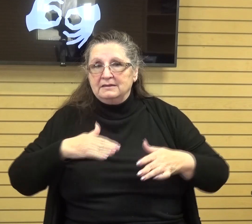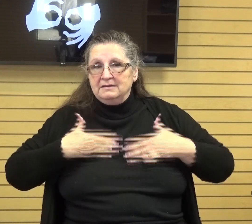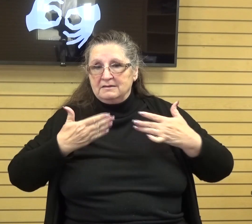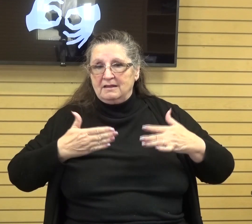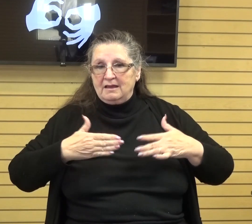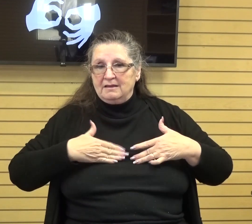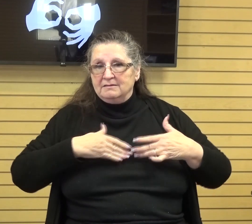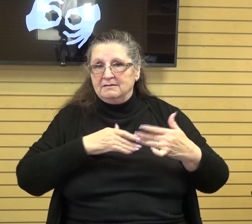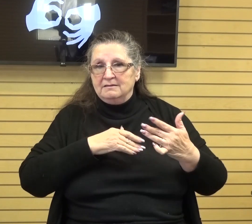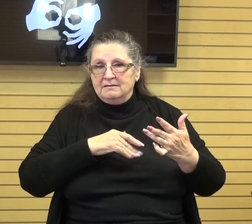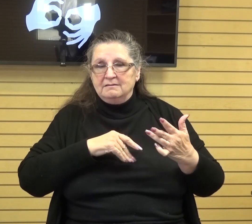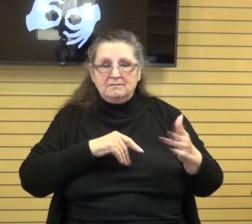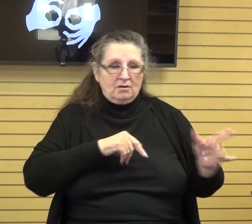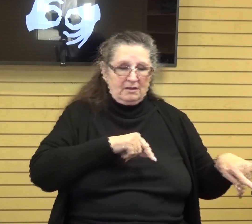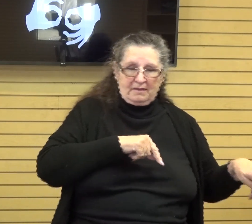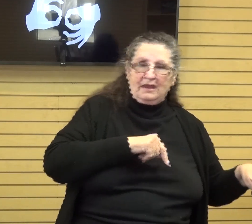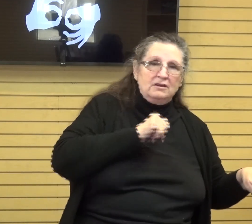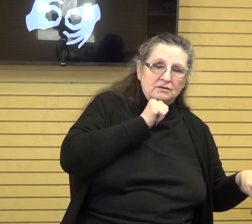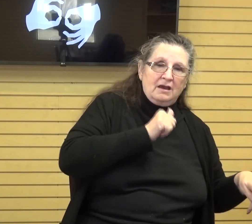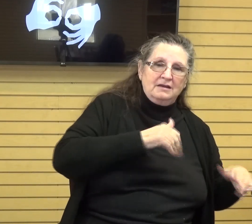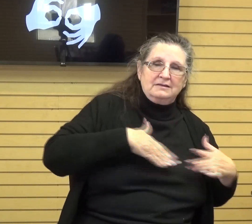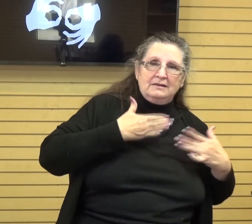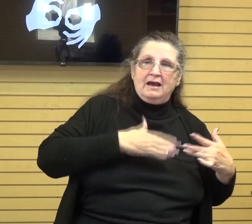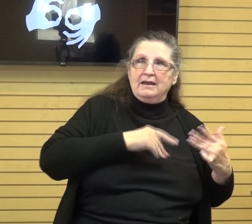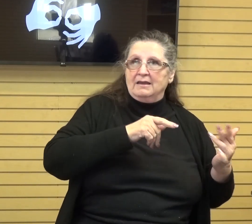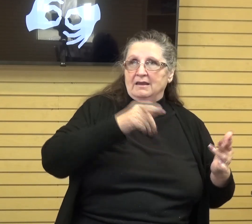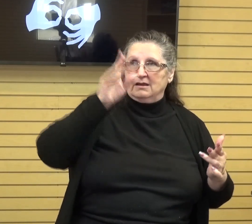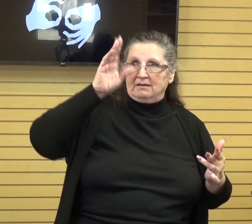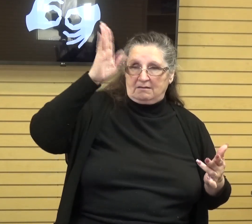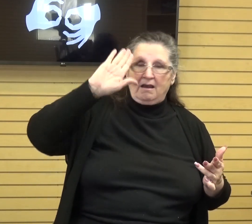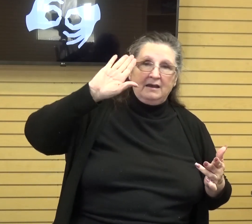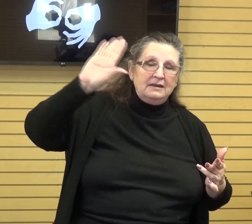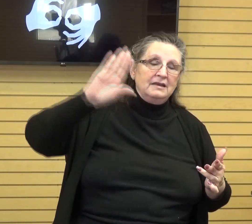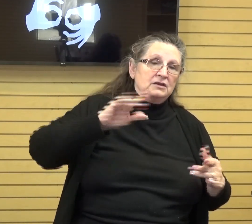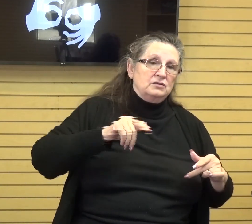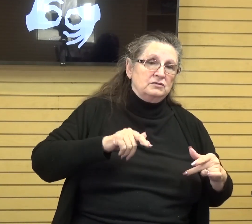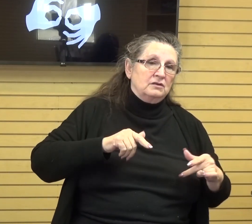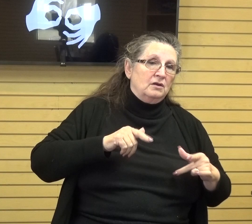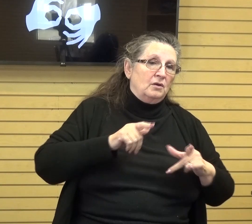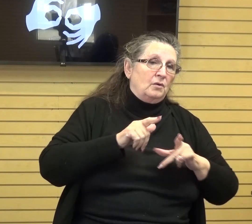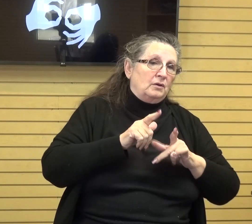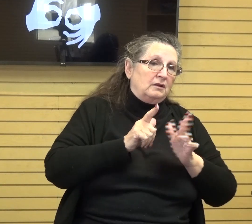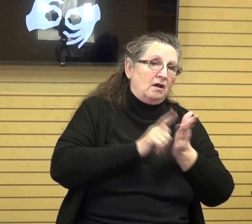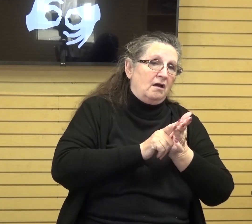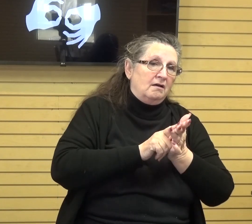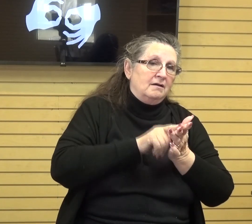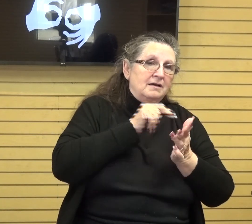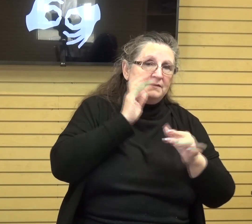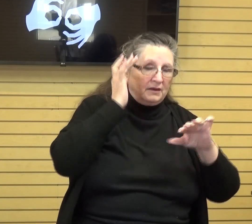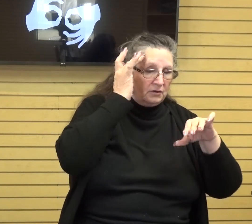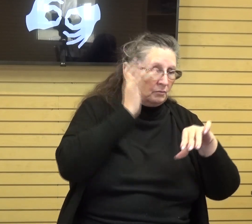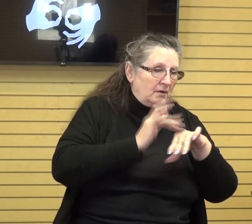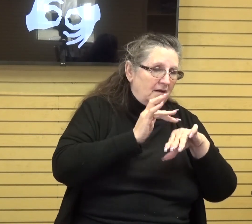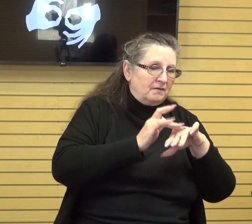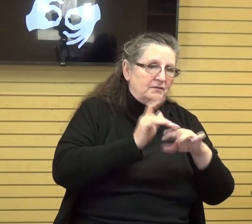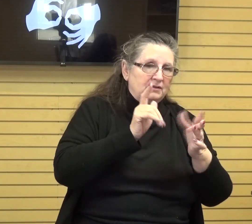lord's word the law of the lord they do not meditate on the on the word